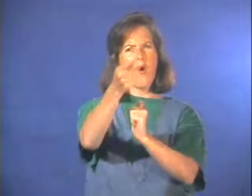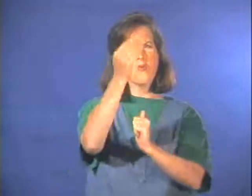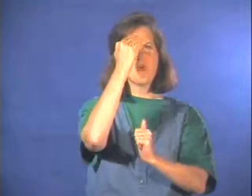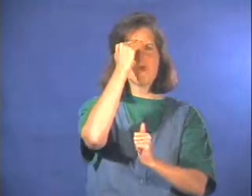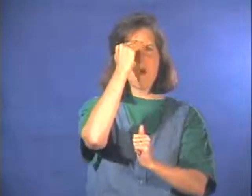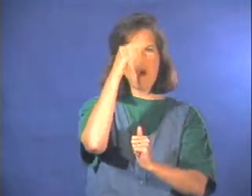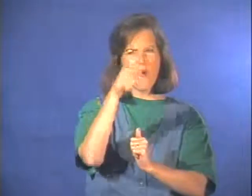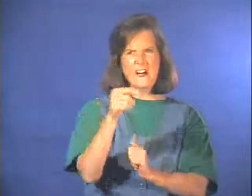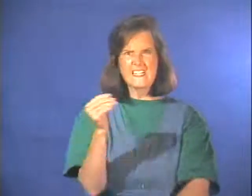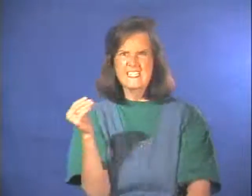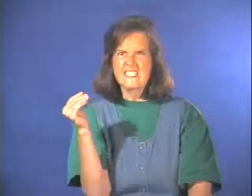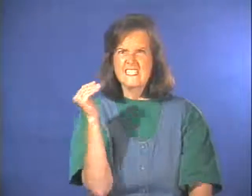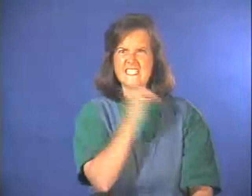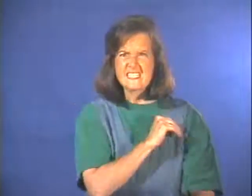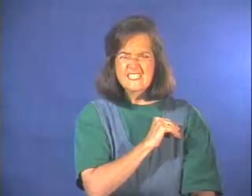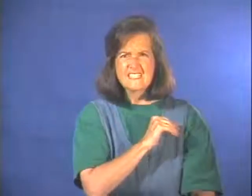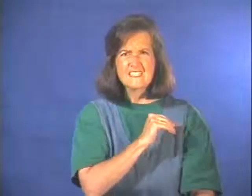How do you know he was lying?